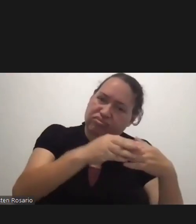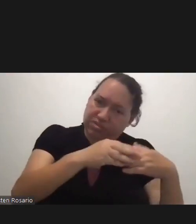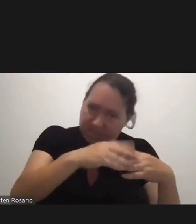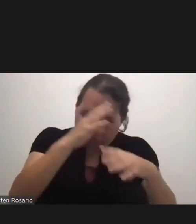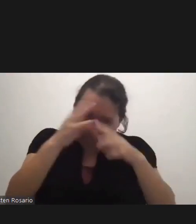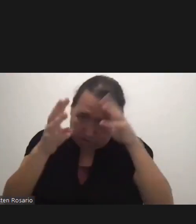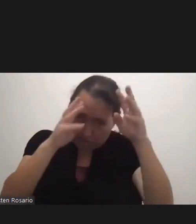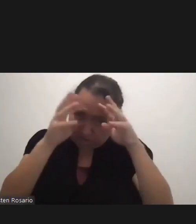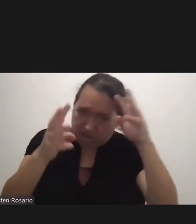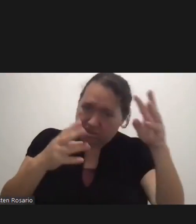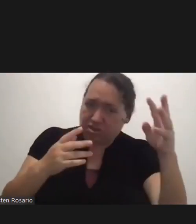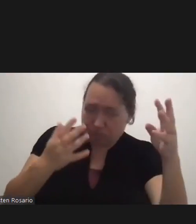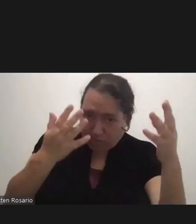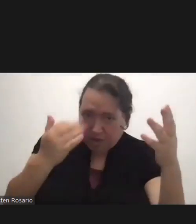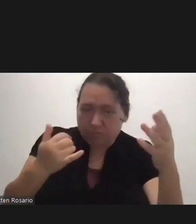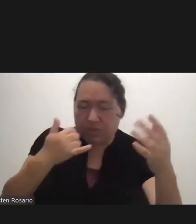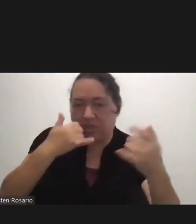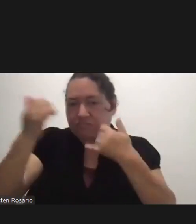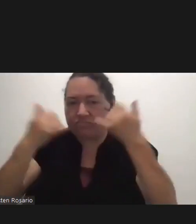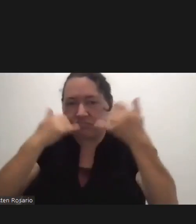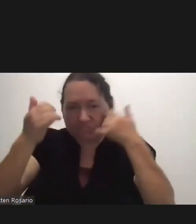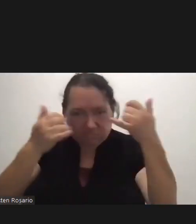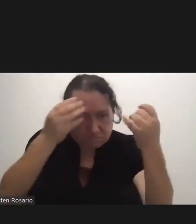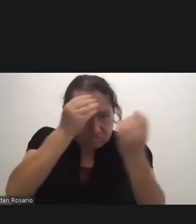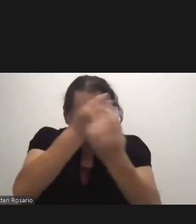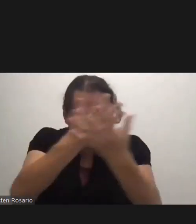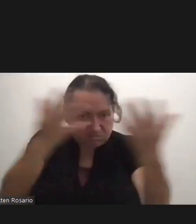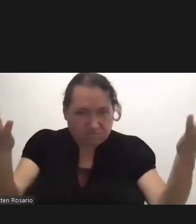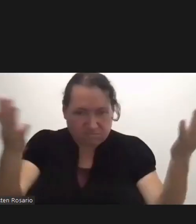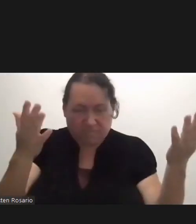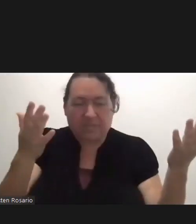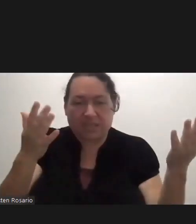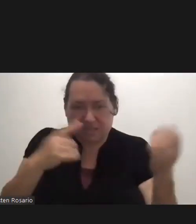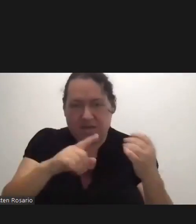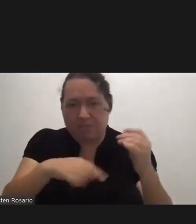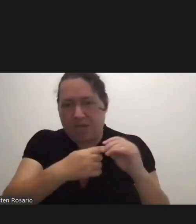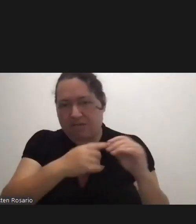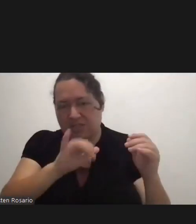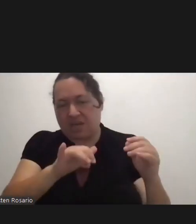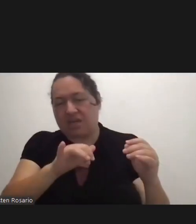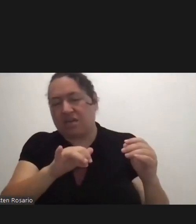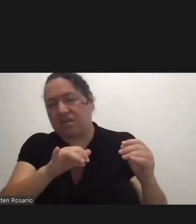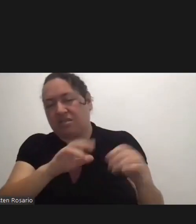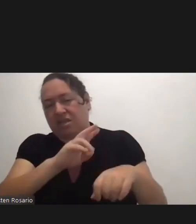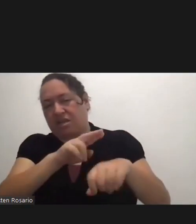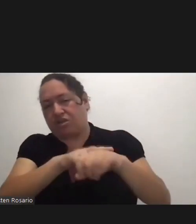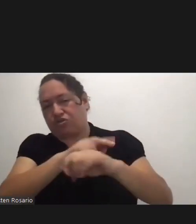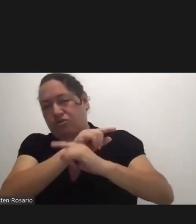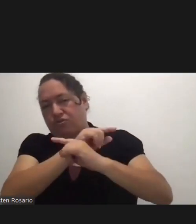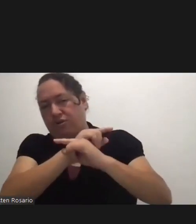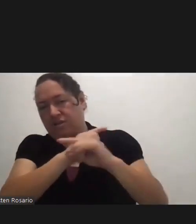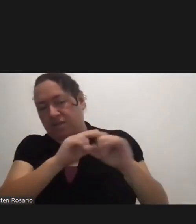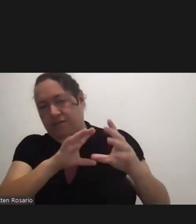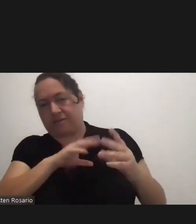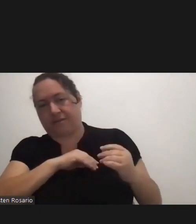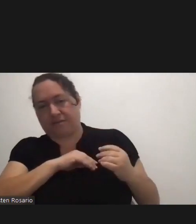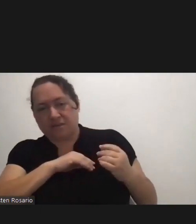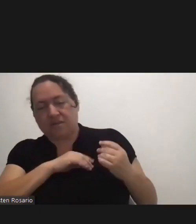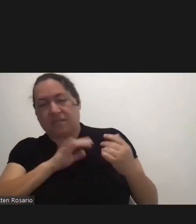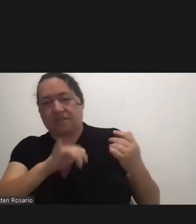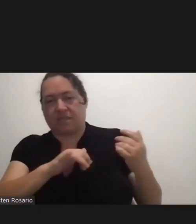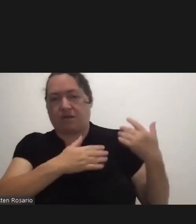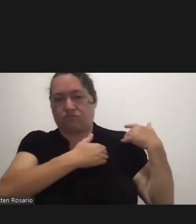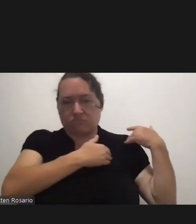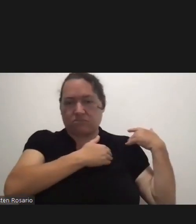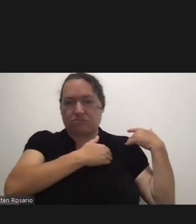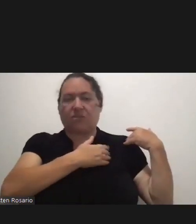putting the call out there. so the surgeon cell and the the Guam National Guard is very willing to to do that and take that request. Now, it's not going to be immediate. It will take